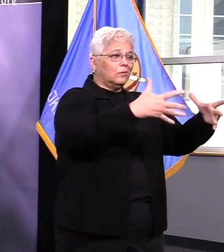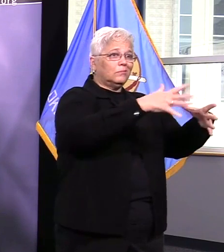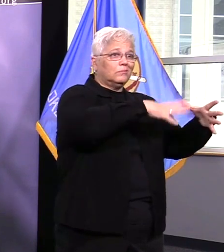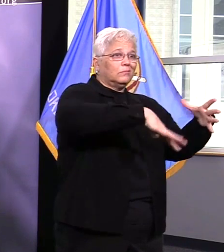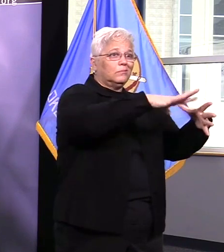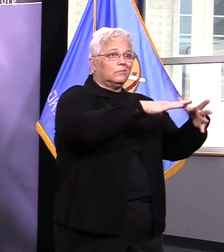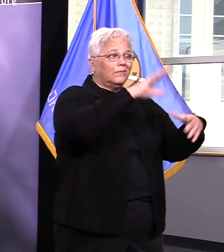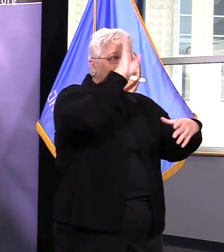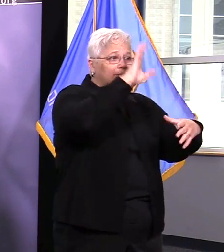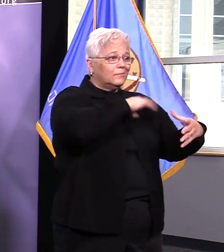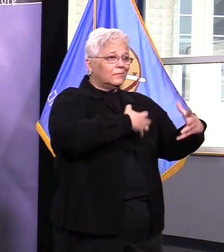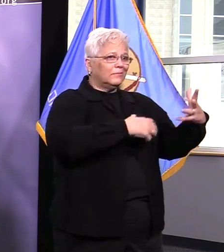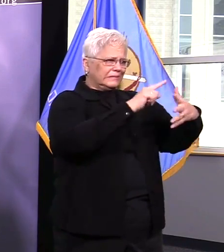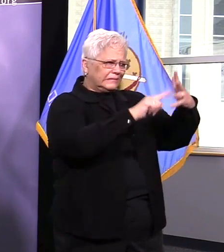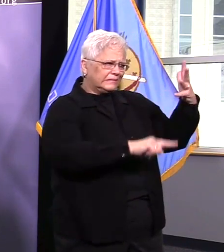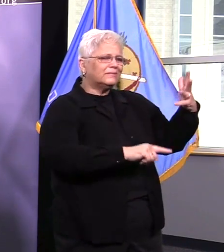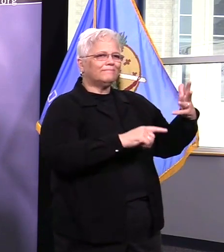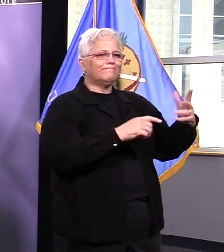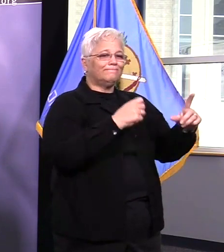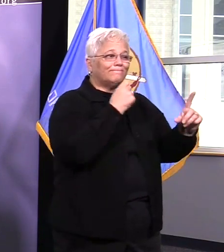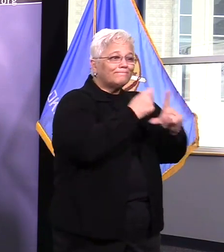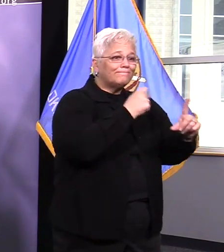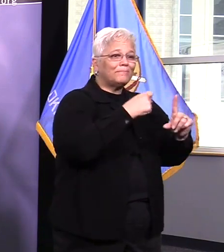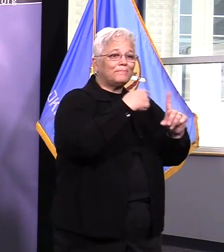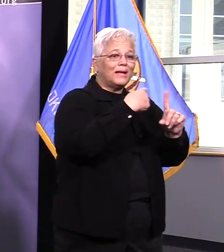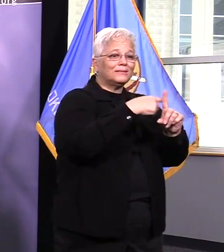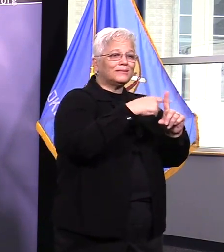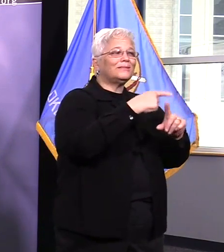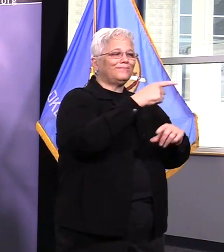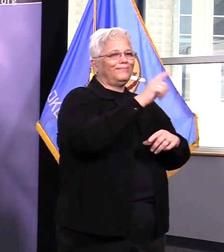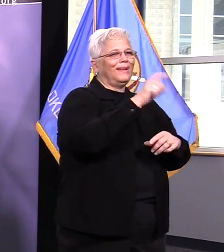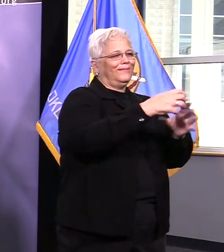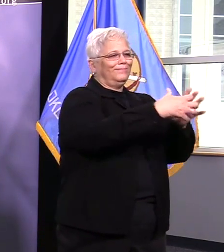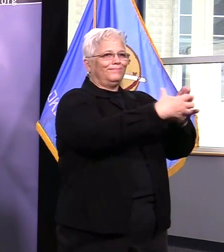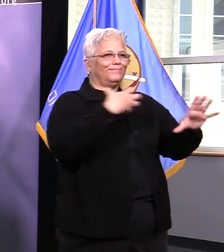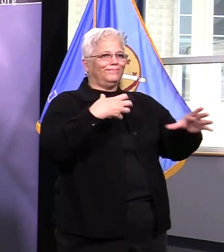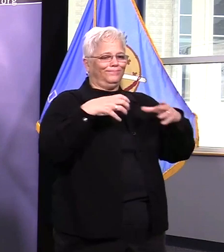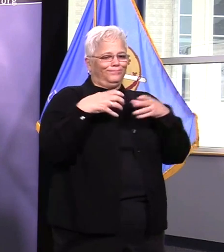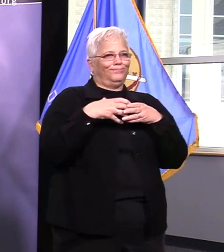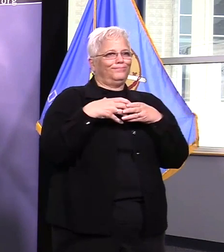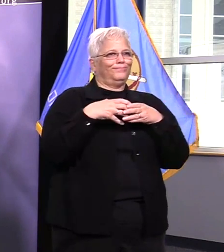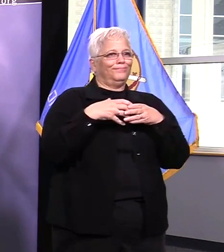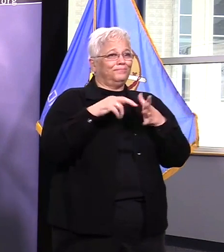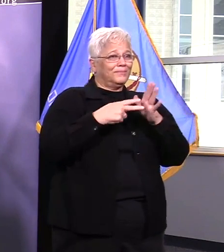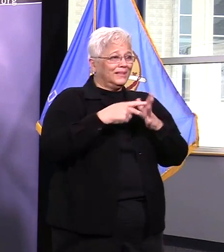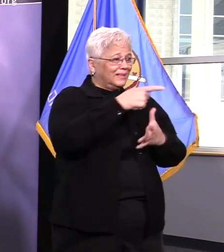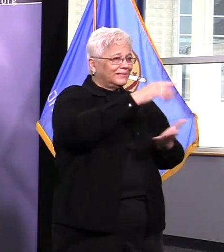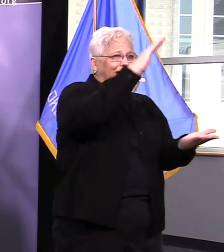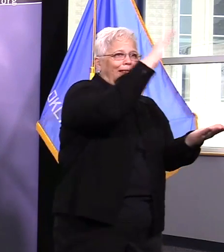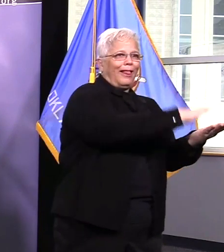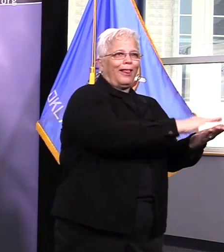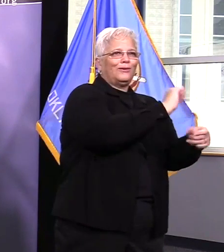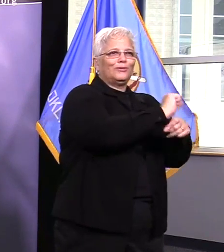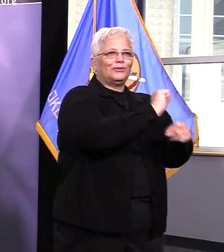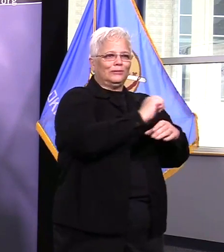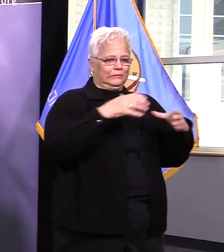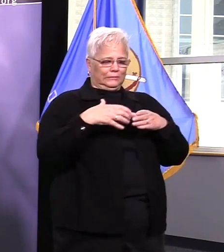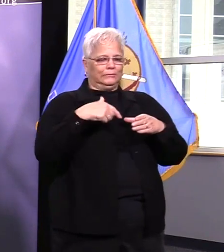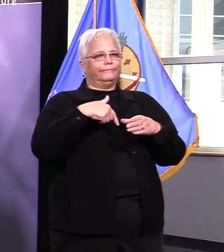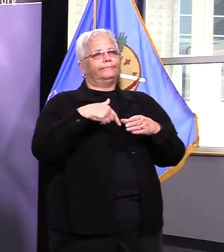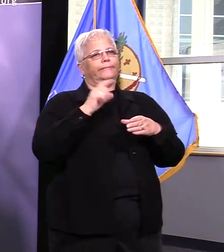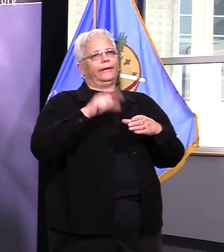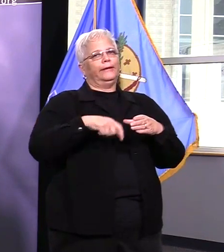contact and they can be quarantined immediately for observation and i also want our our police officer